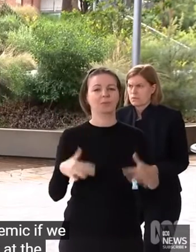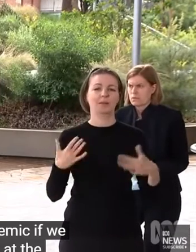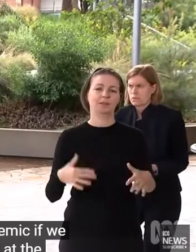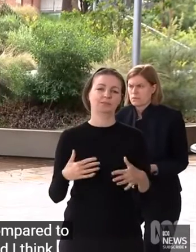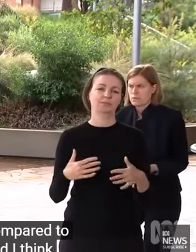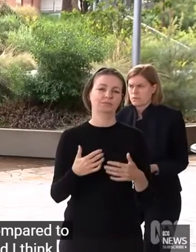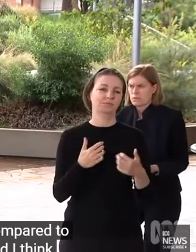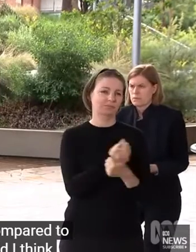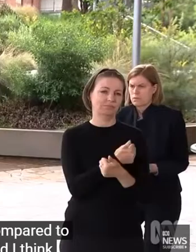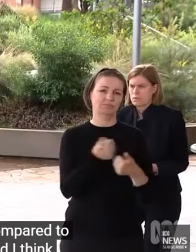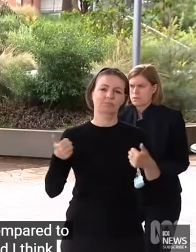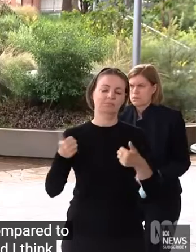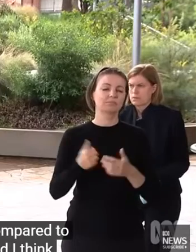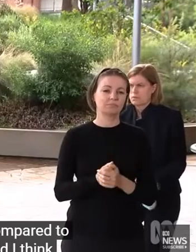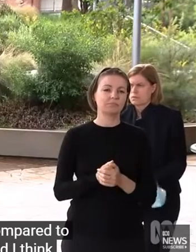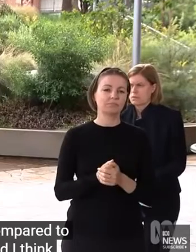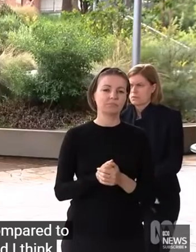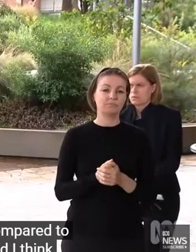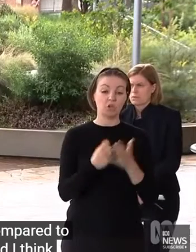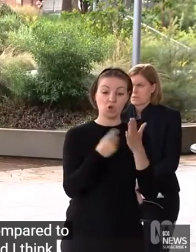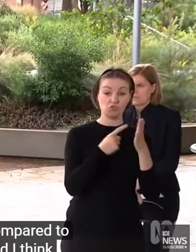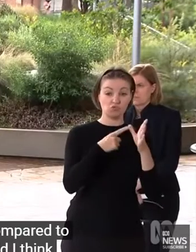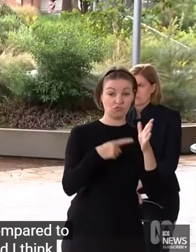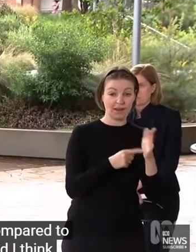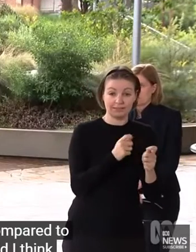have made. And when it comes to rapid antigen tests,